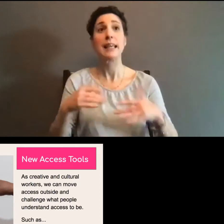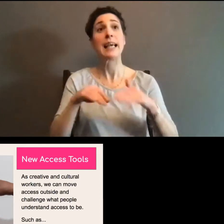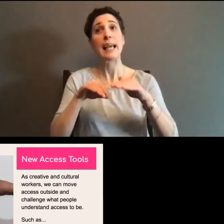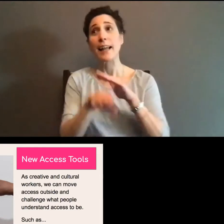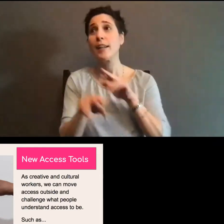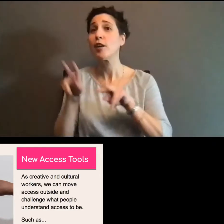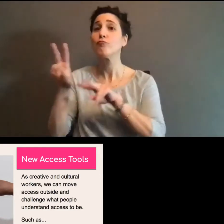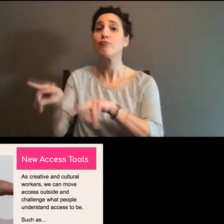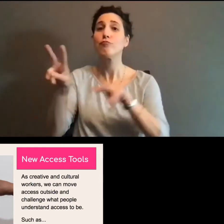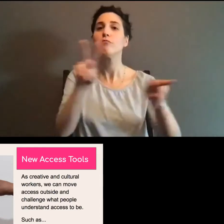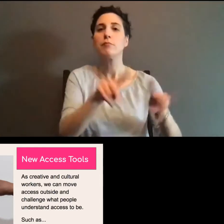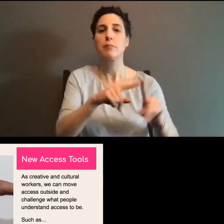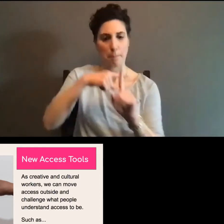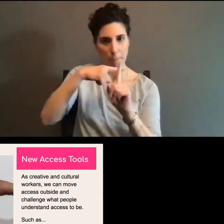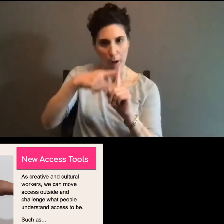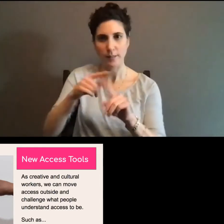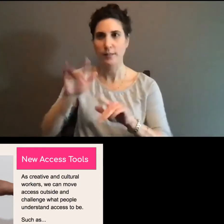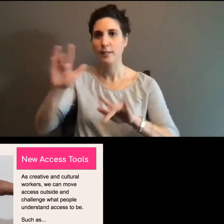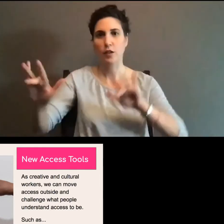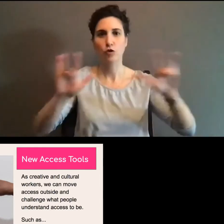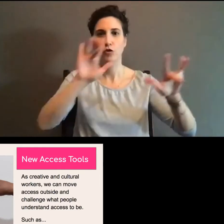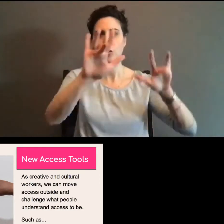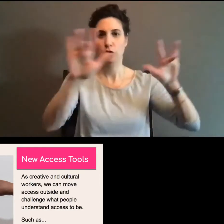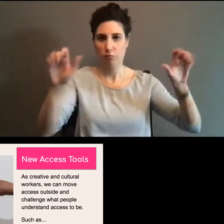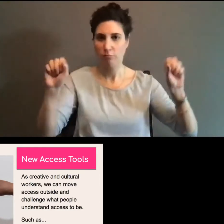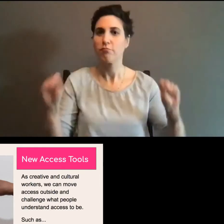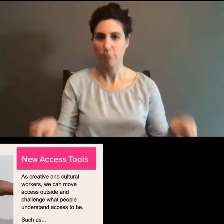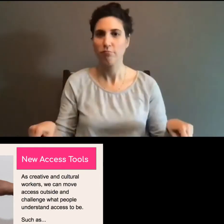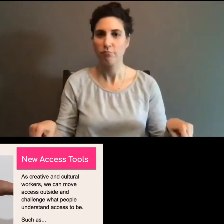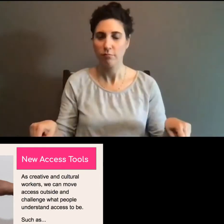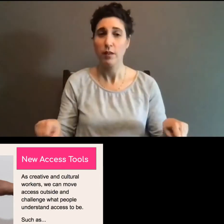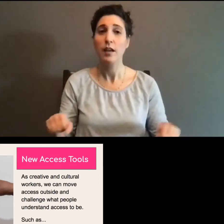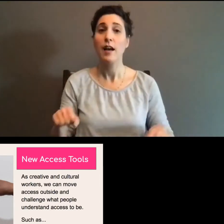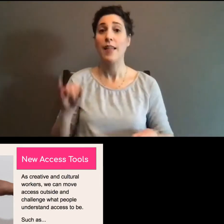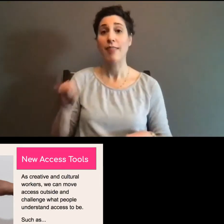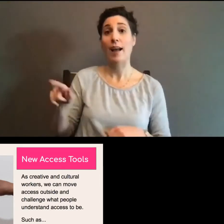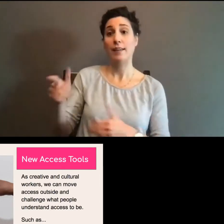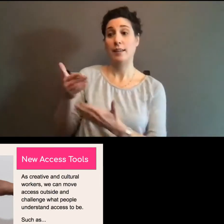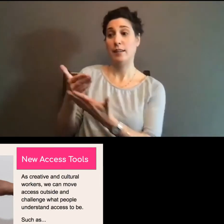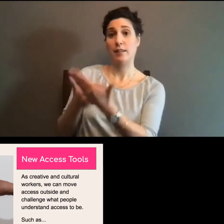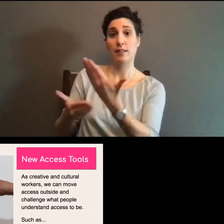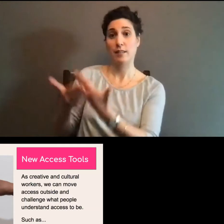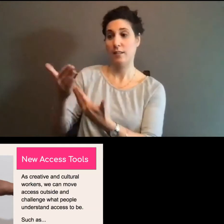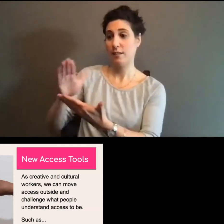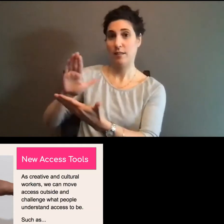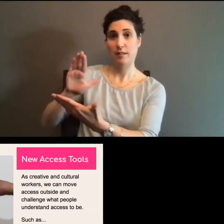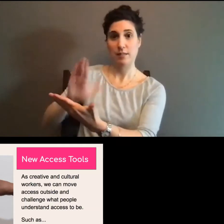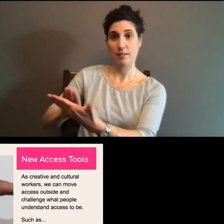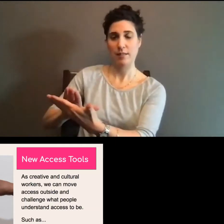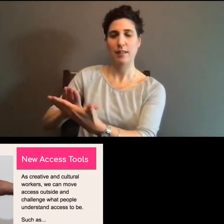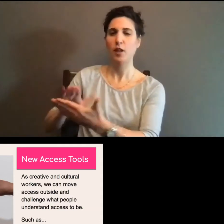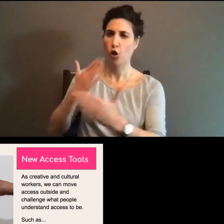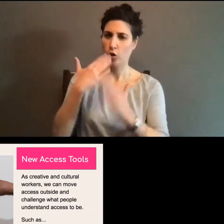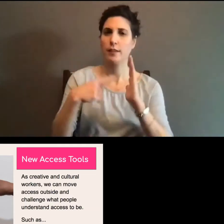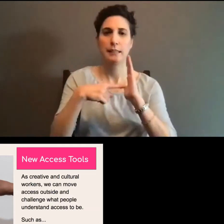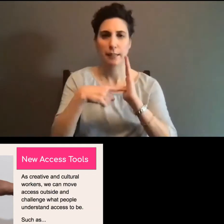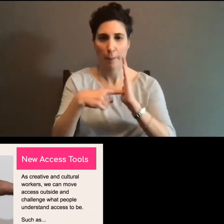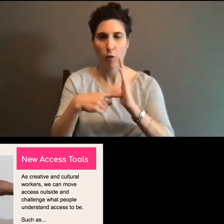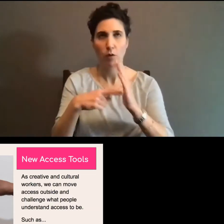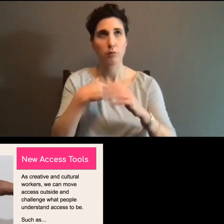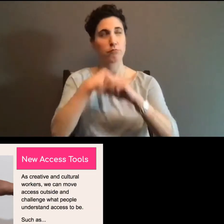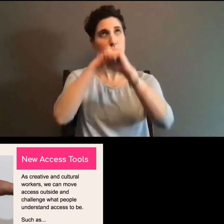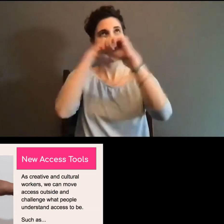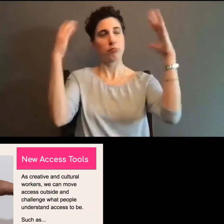all exhibitions. And so I like using this as an example of when we think about access, um, it can inform